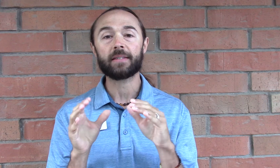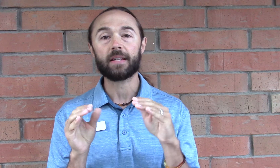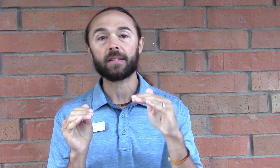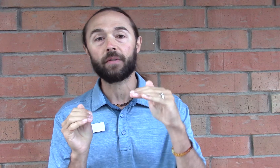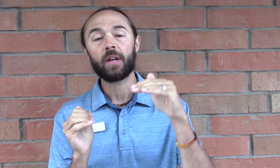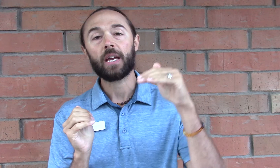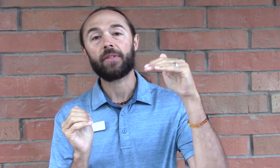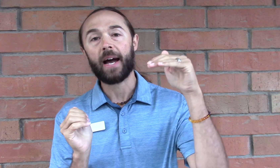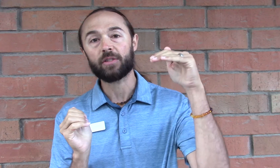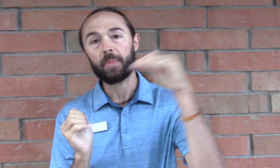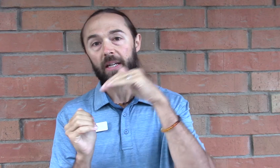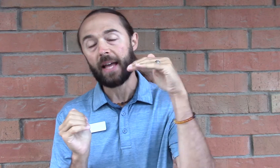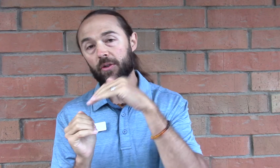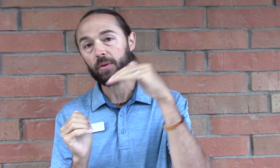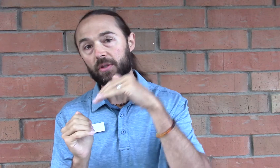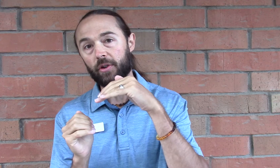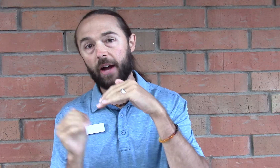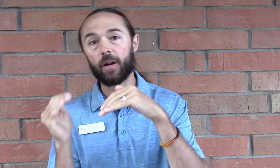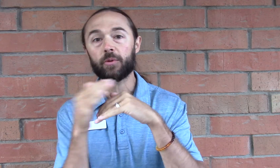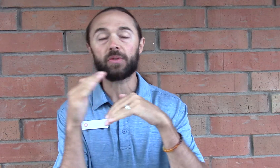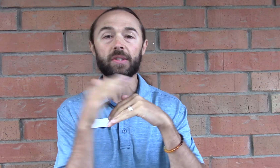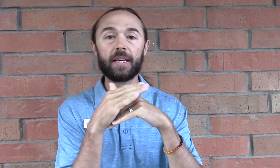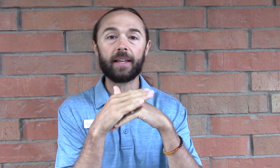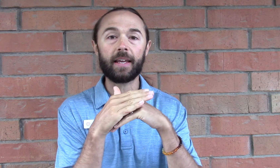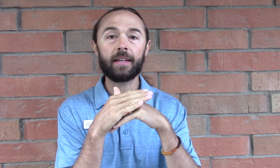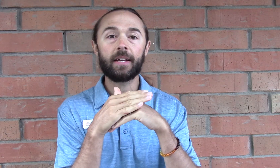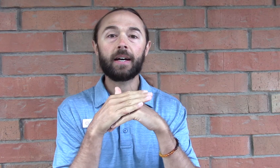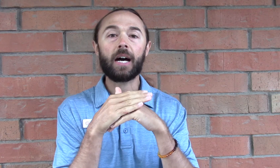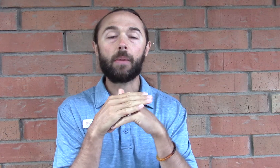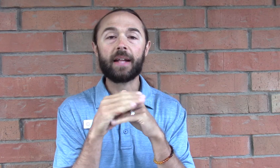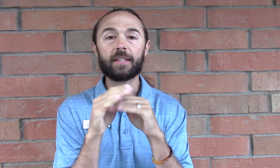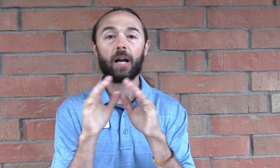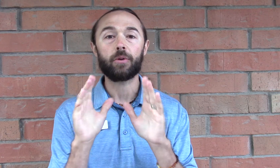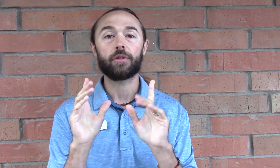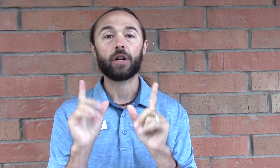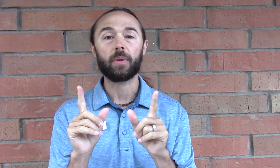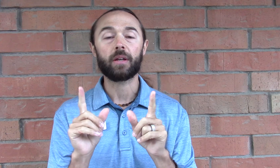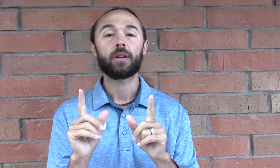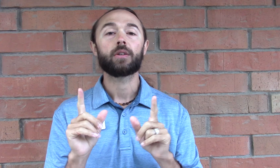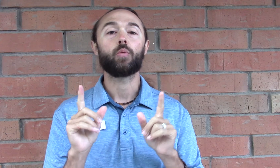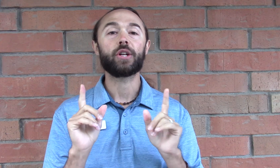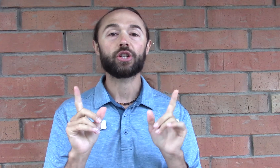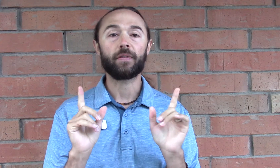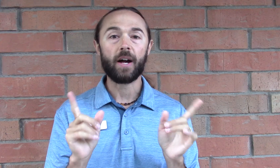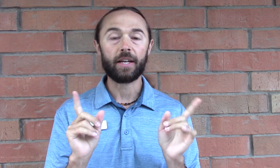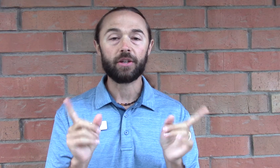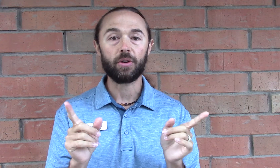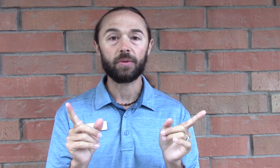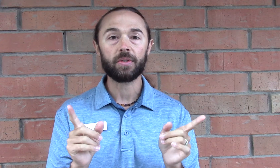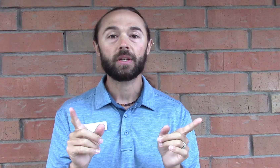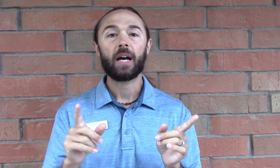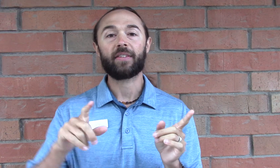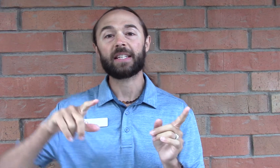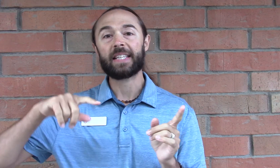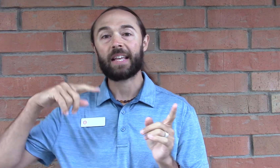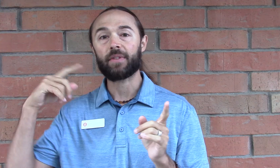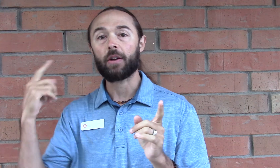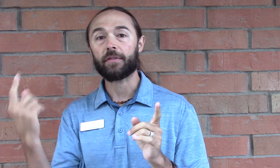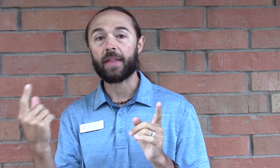sense of if the eyes are beating down towards the ground or up towards the ceiling. That's gonna help you determine which Gafani to use. I've got a second video after that